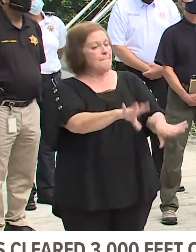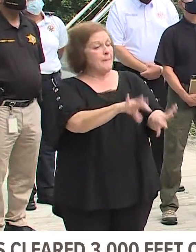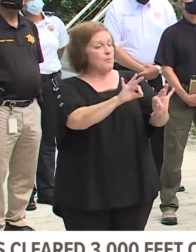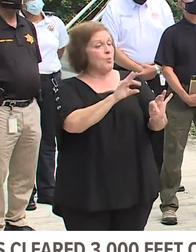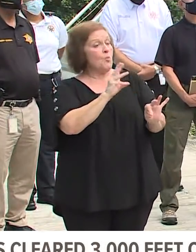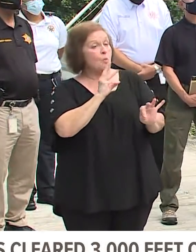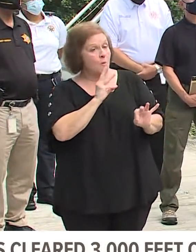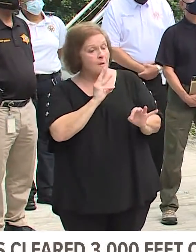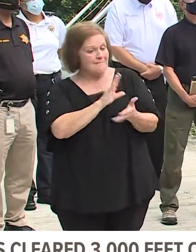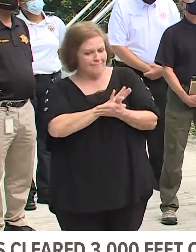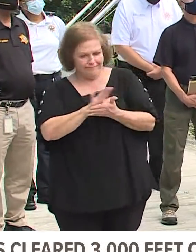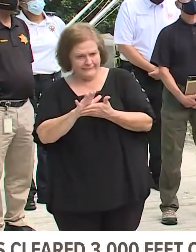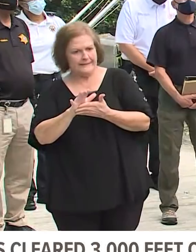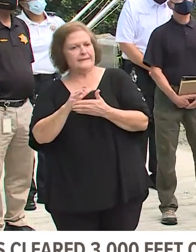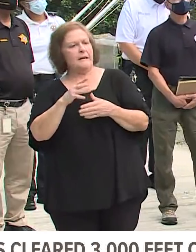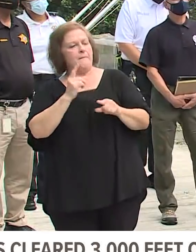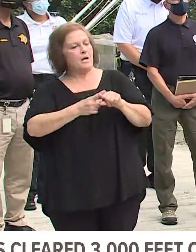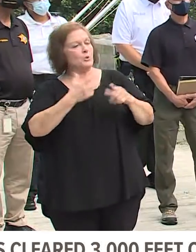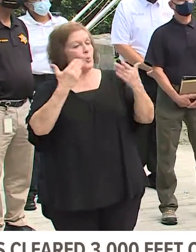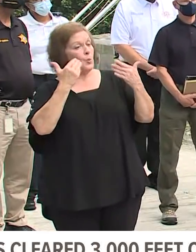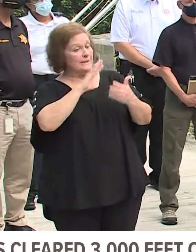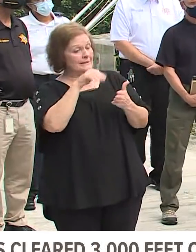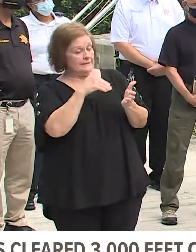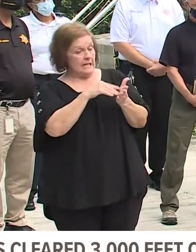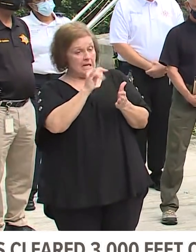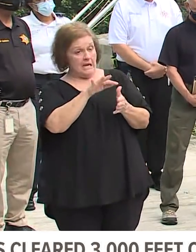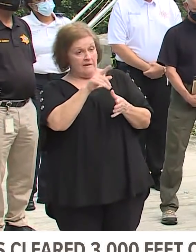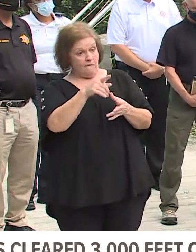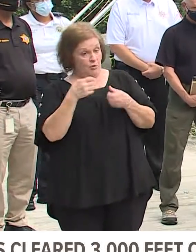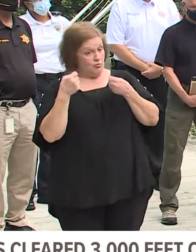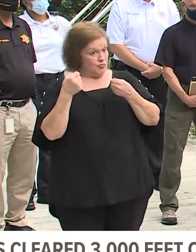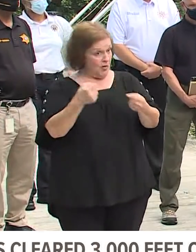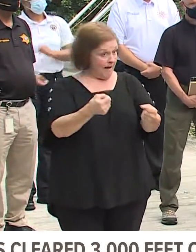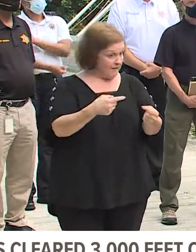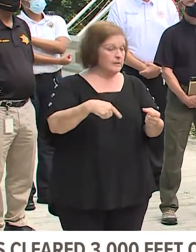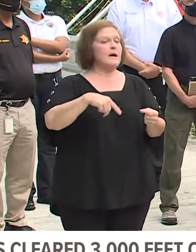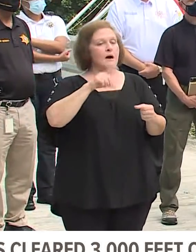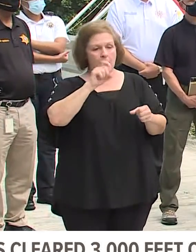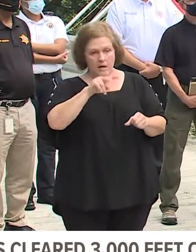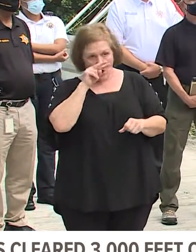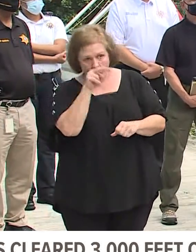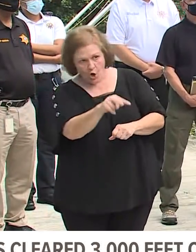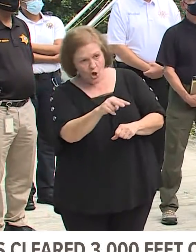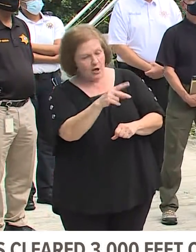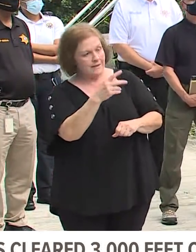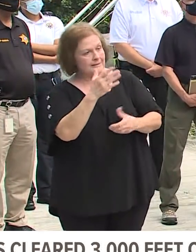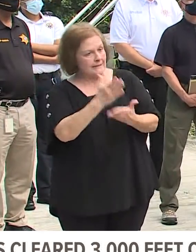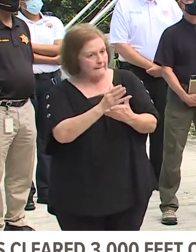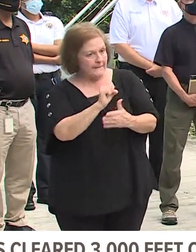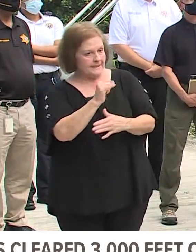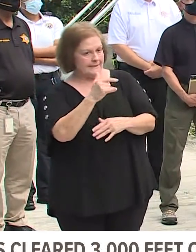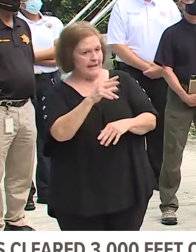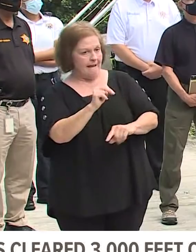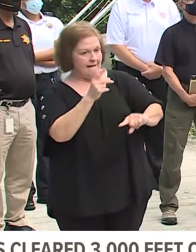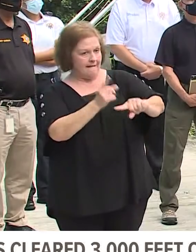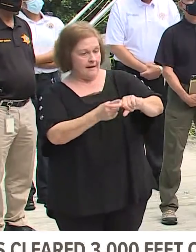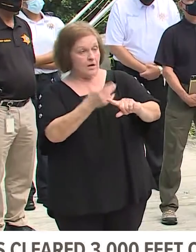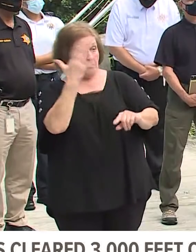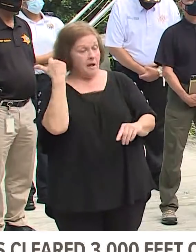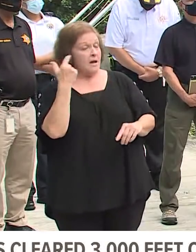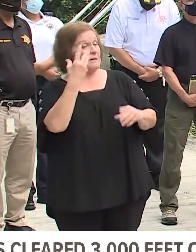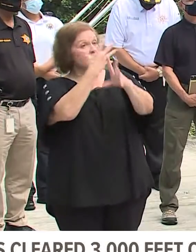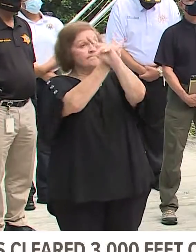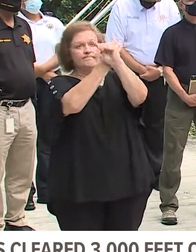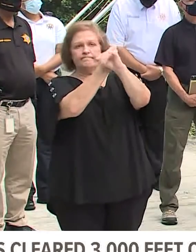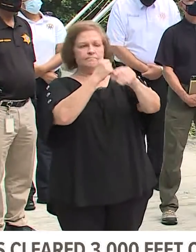and the cooling center so if you're driving to those sites follow the stop signs again as a reminder virtually no none of our stoplights